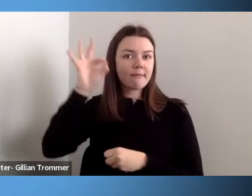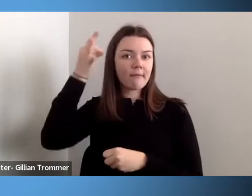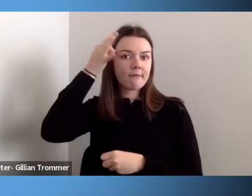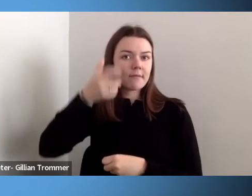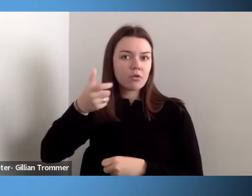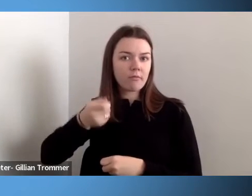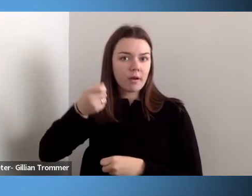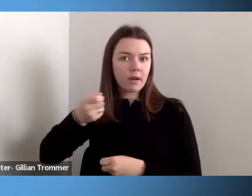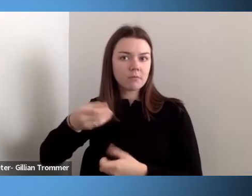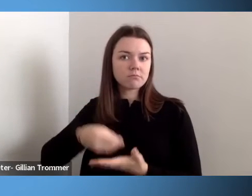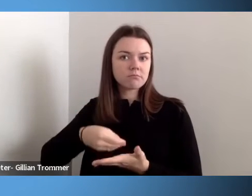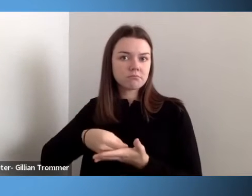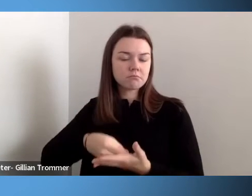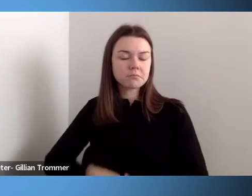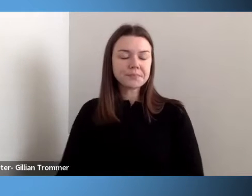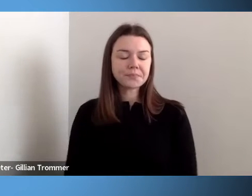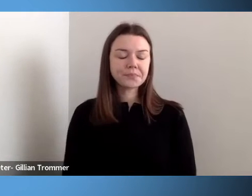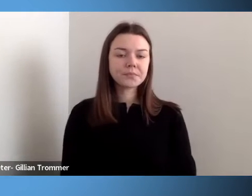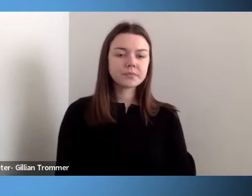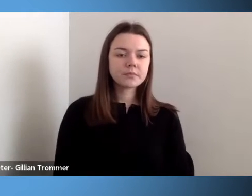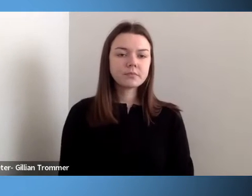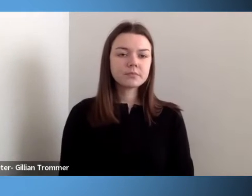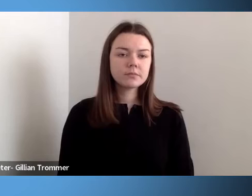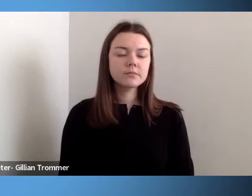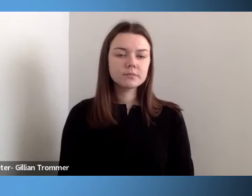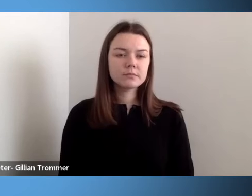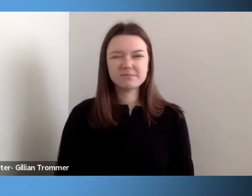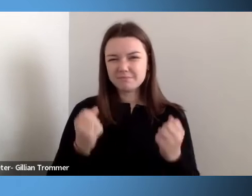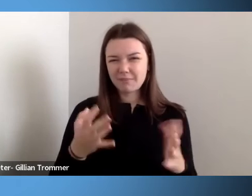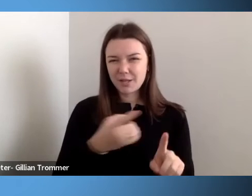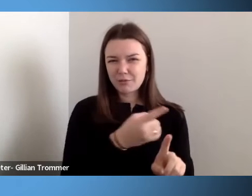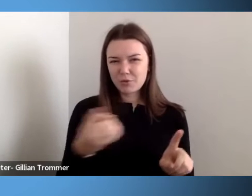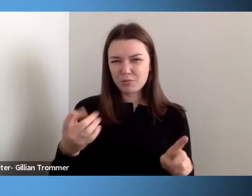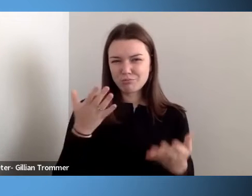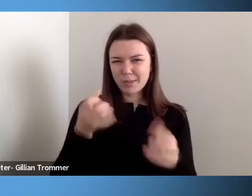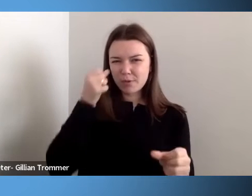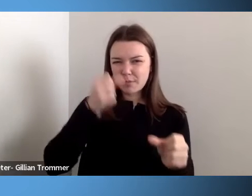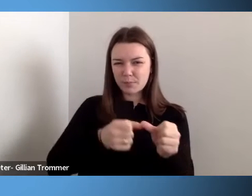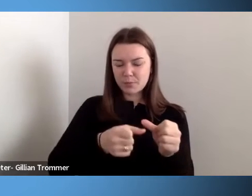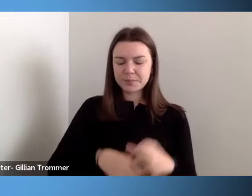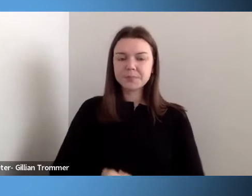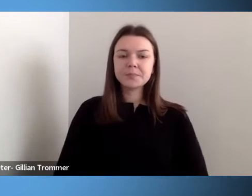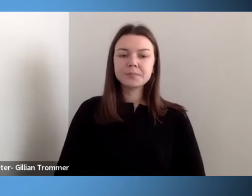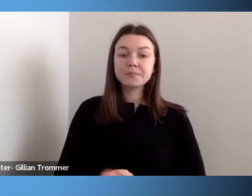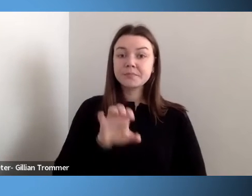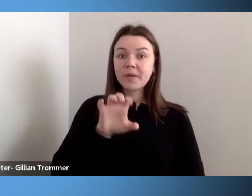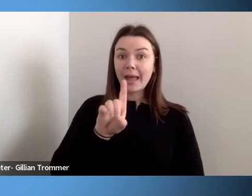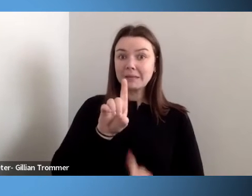As many of you may recall at first, Ed was deemed too